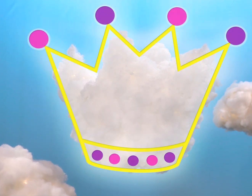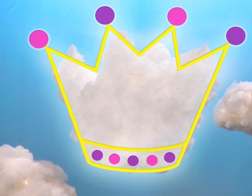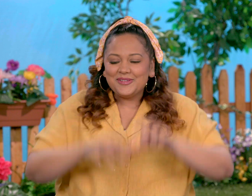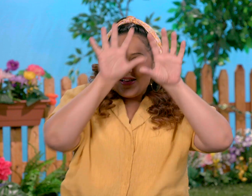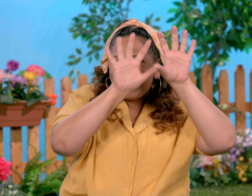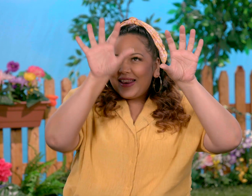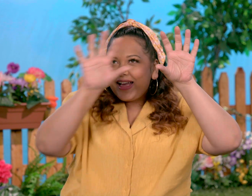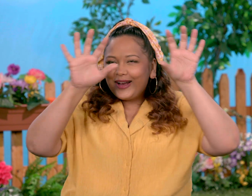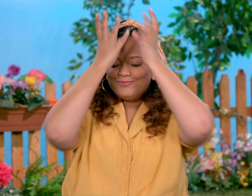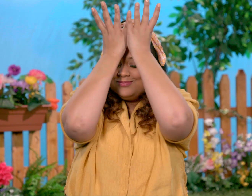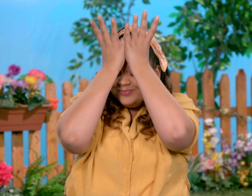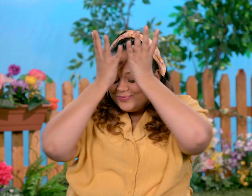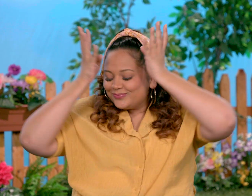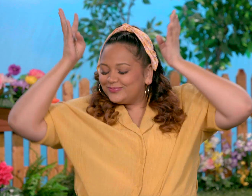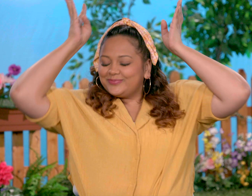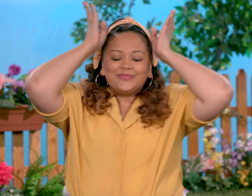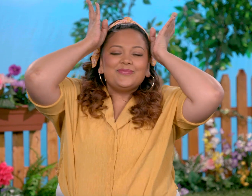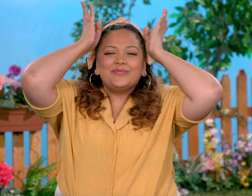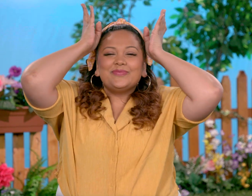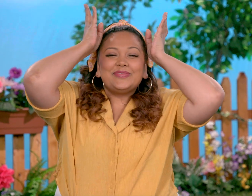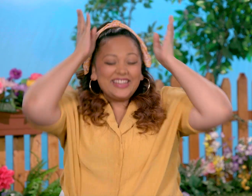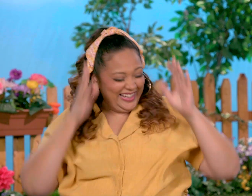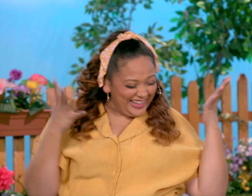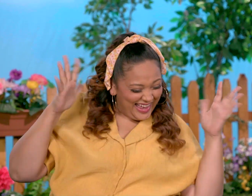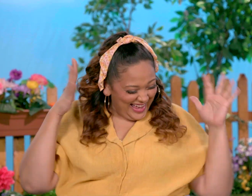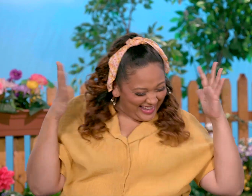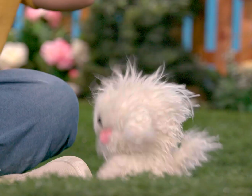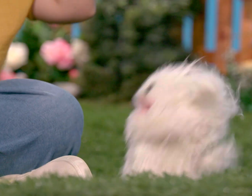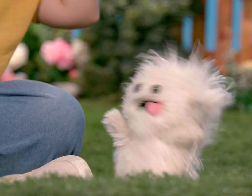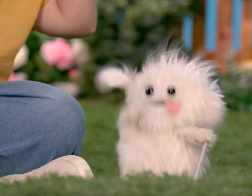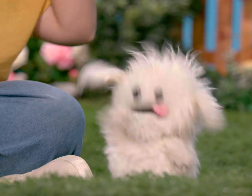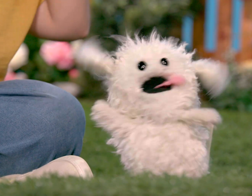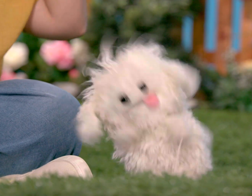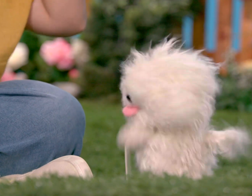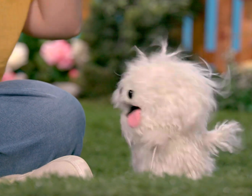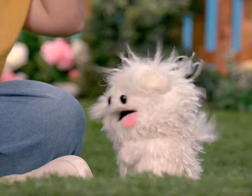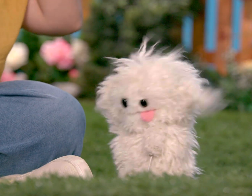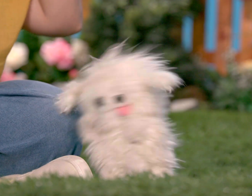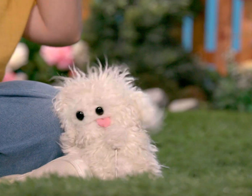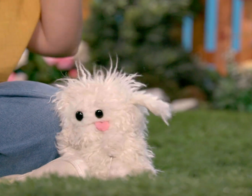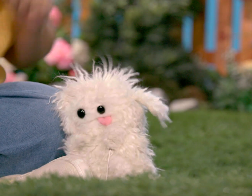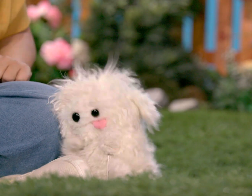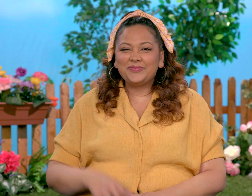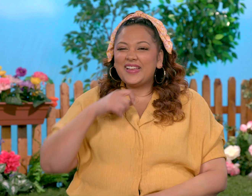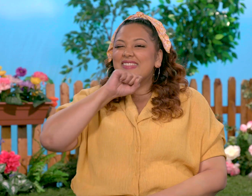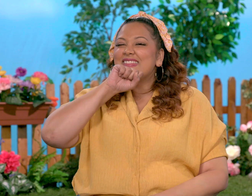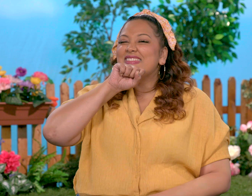It's a cloud crown, yay. I